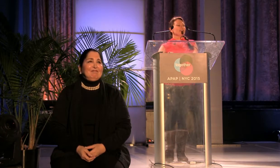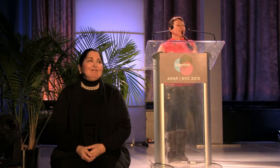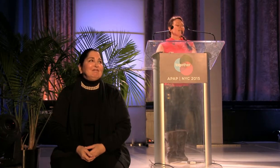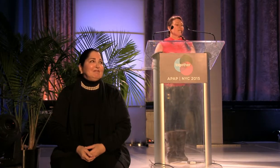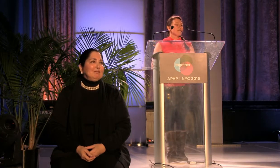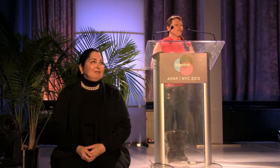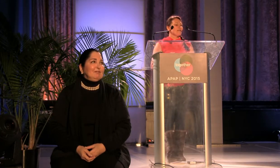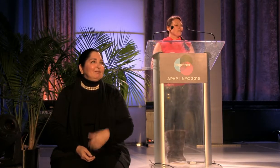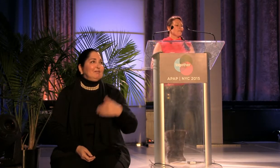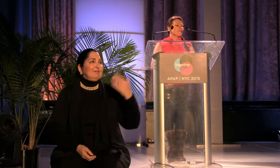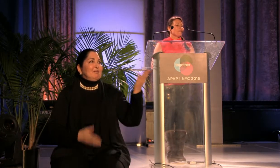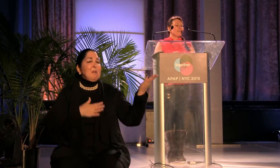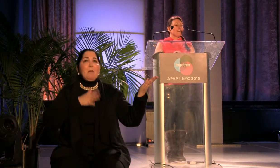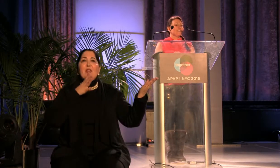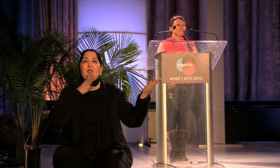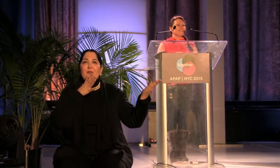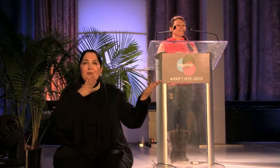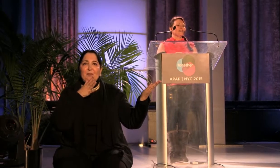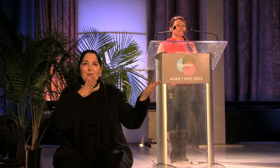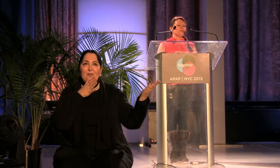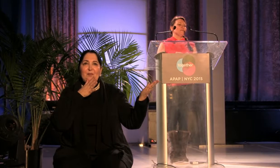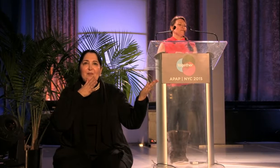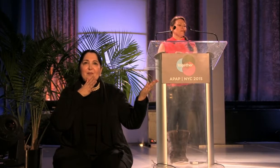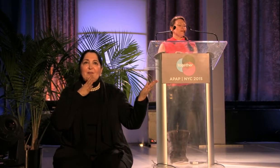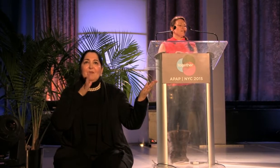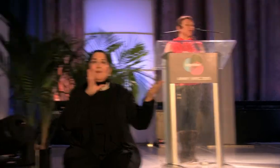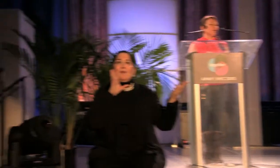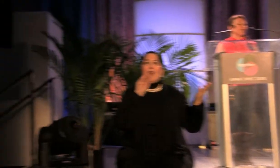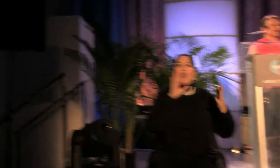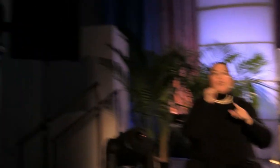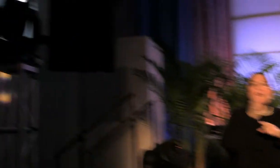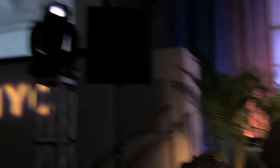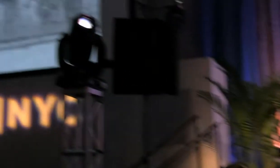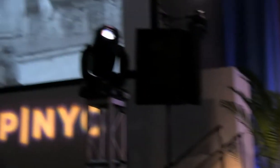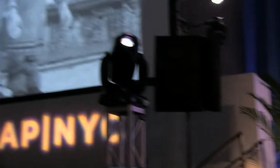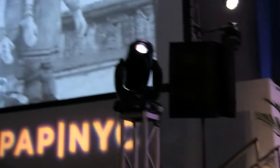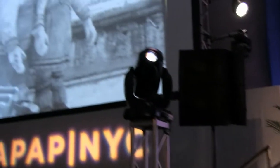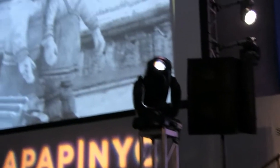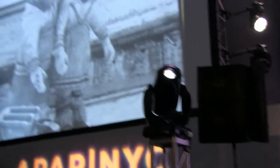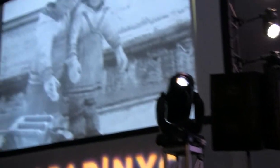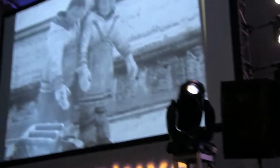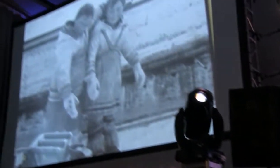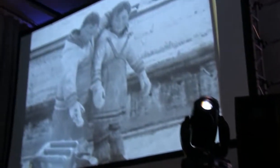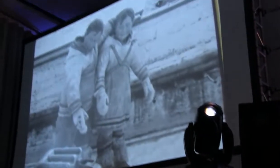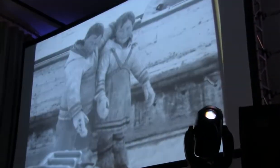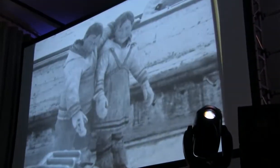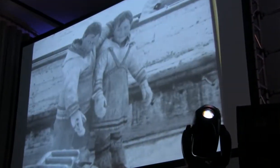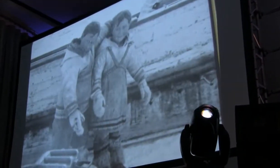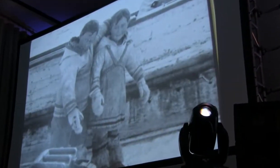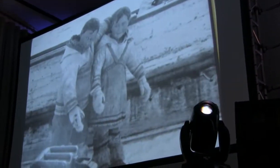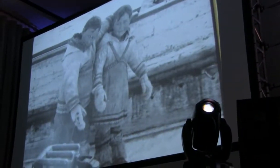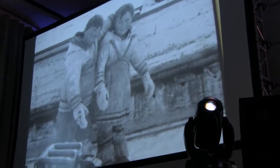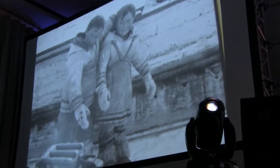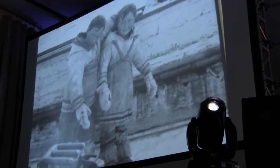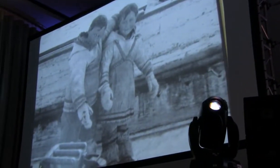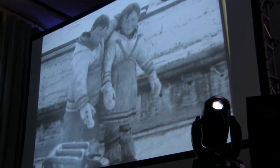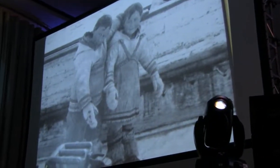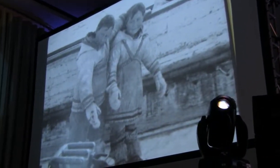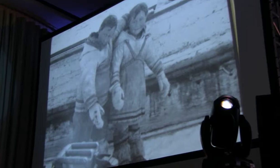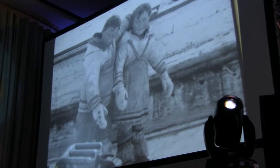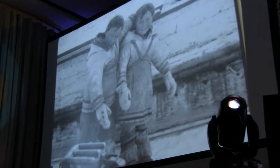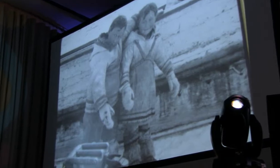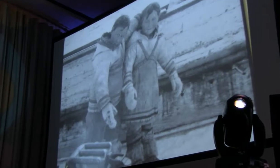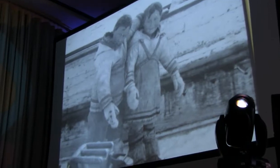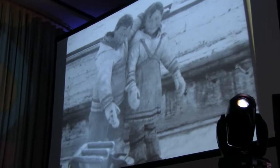This is my mother and her sister. She was born and raised in an igloo about 300 miles from the